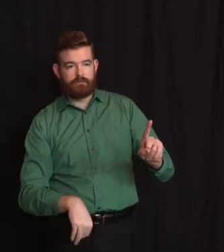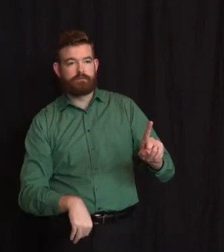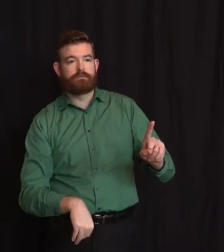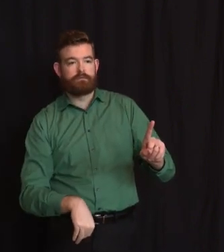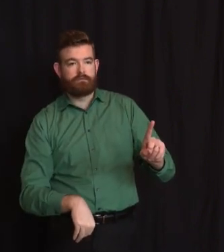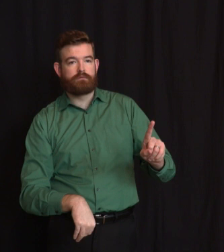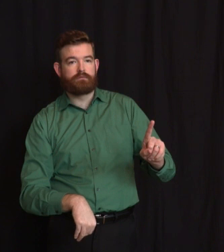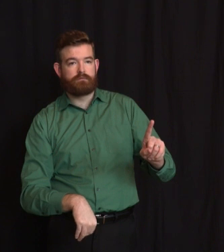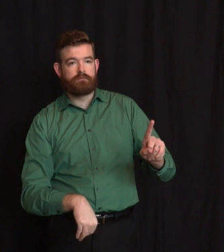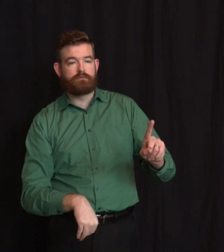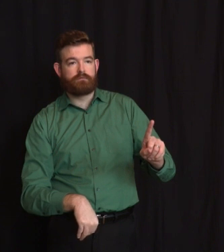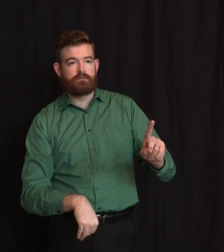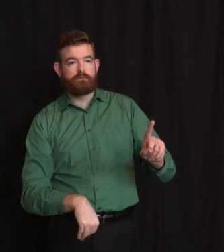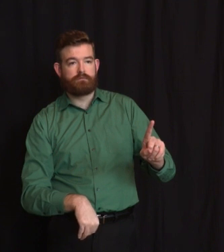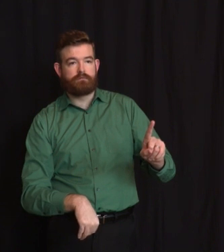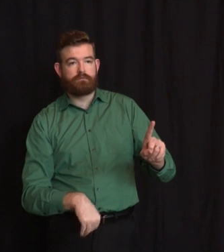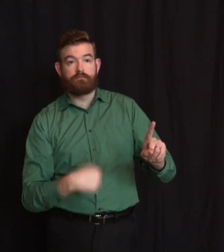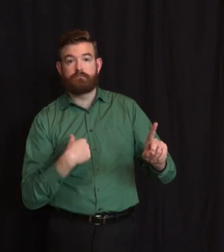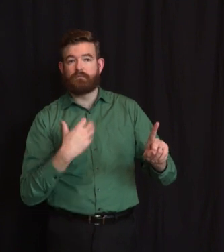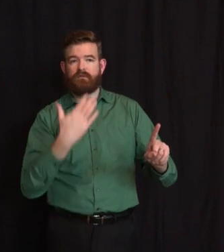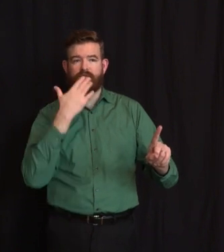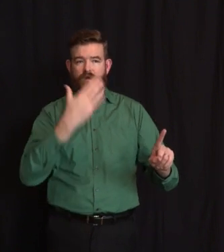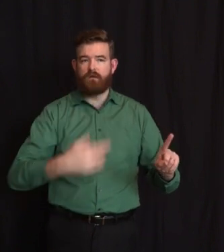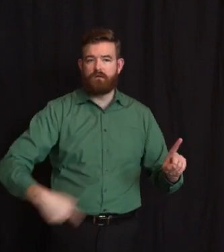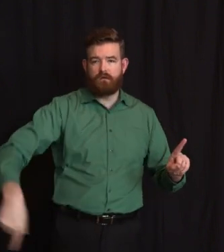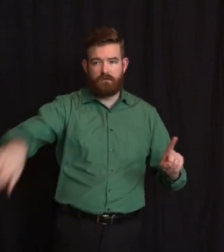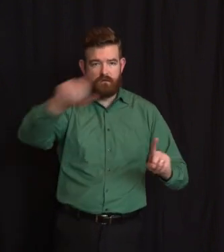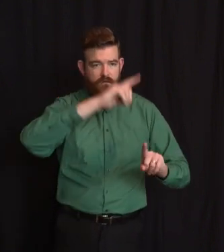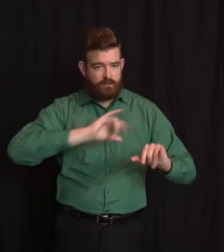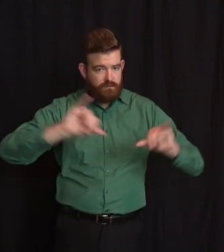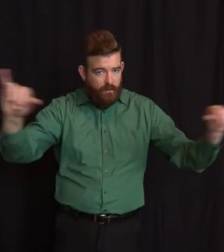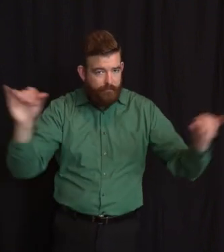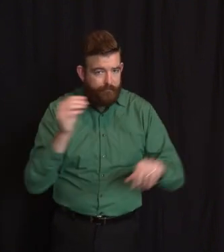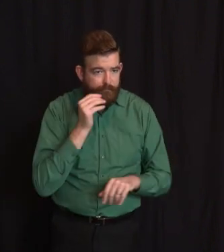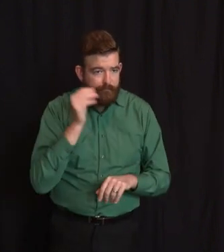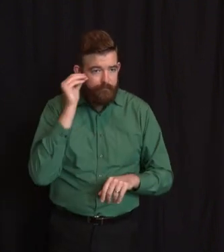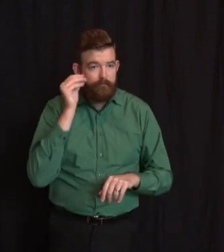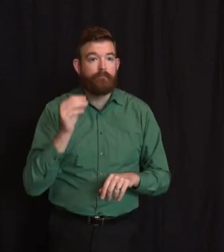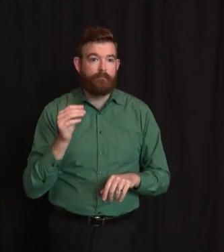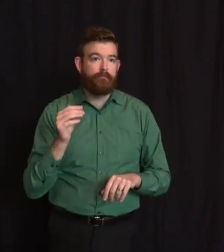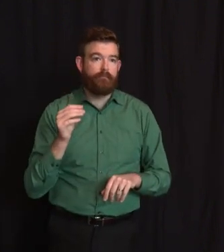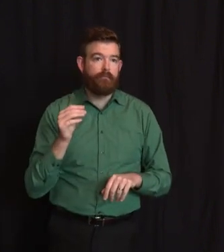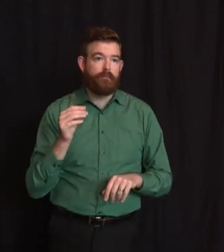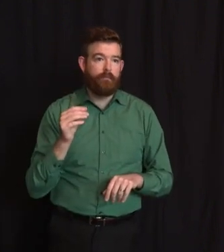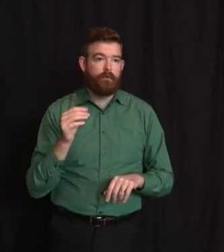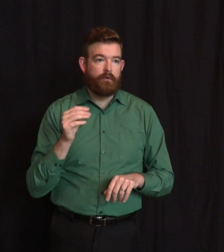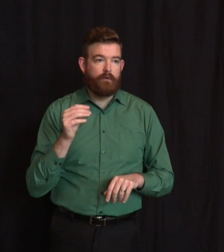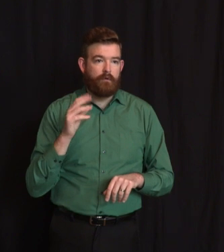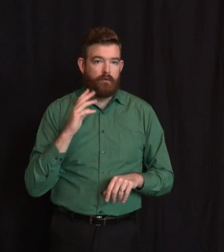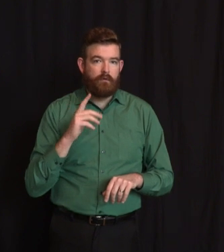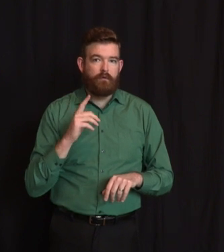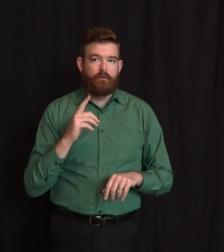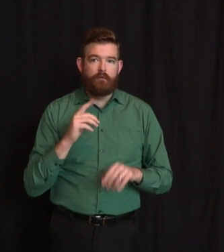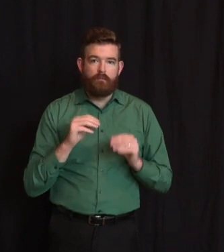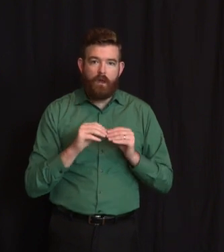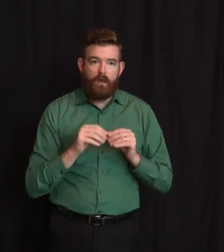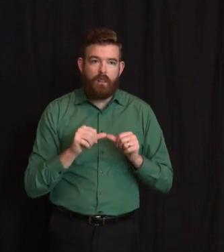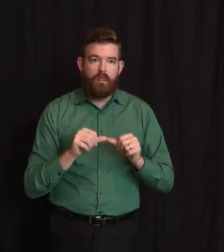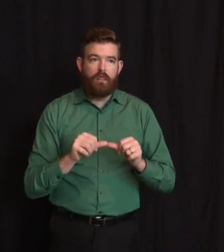are staying home. I know as time goes on, it gets tougher. But the best way to protect yourselves and others are by staying